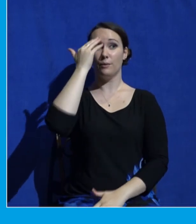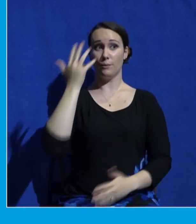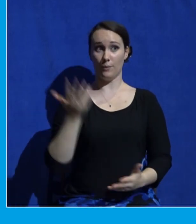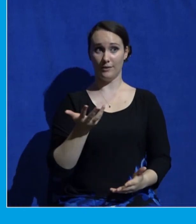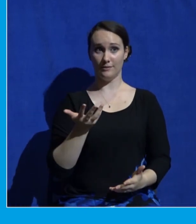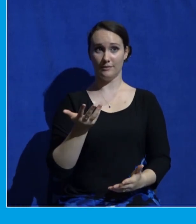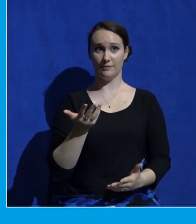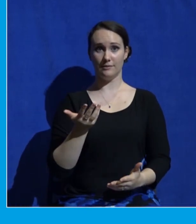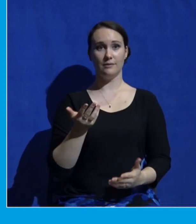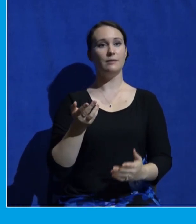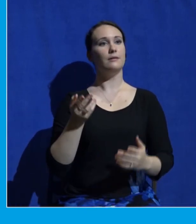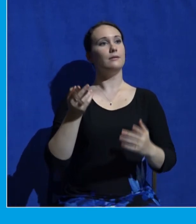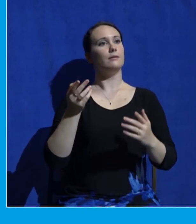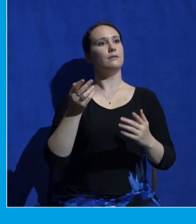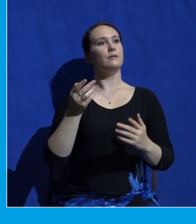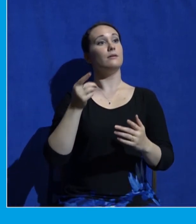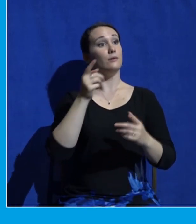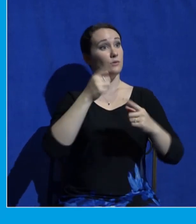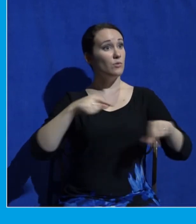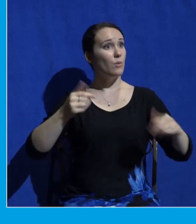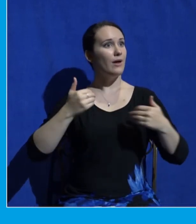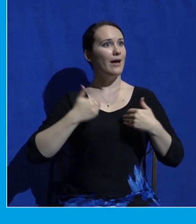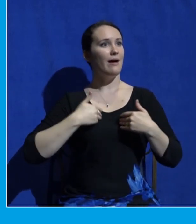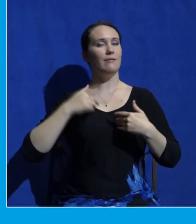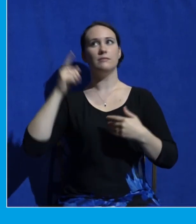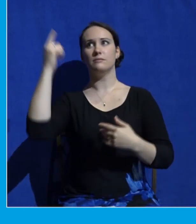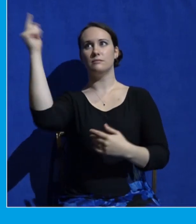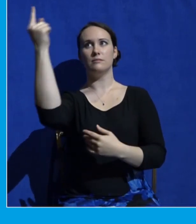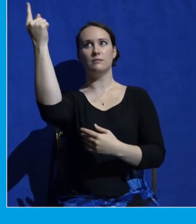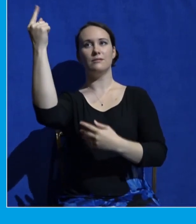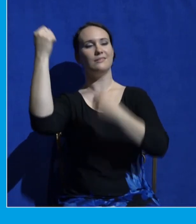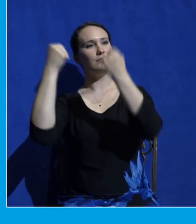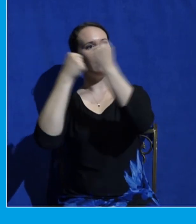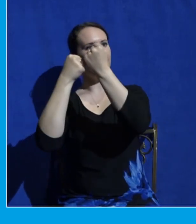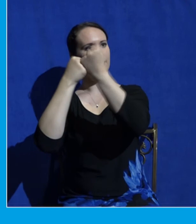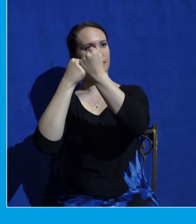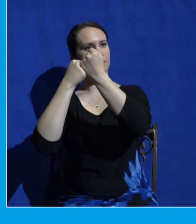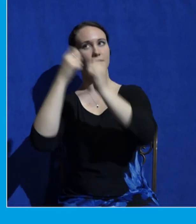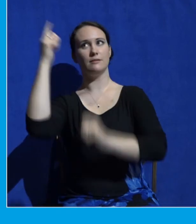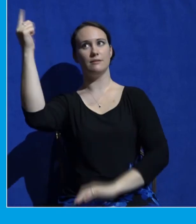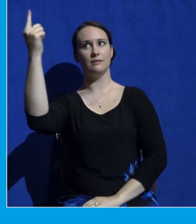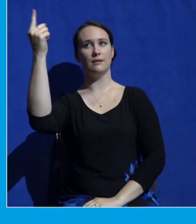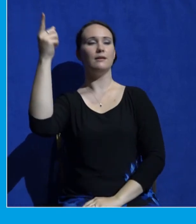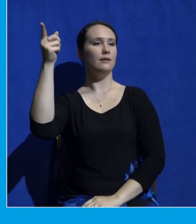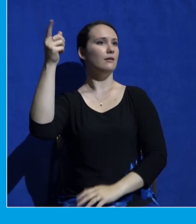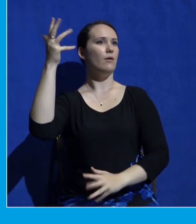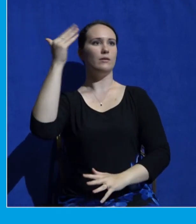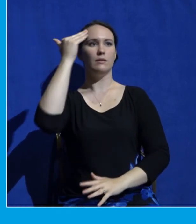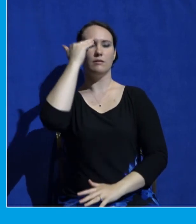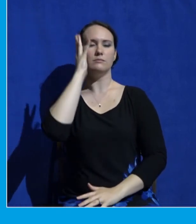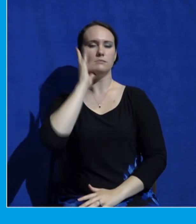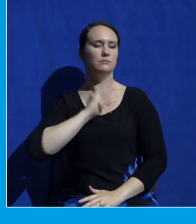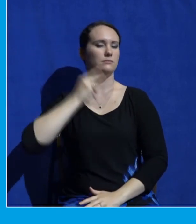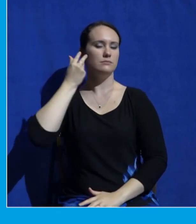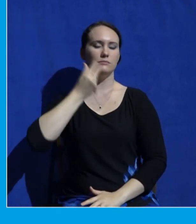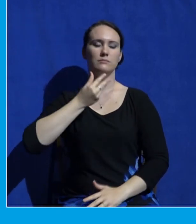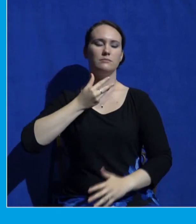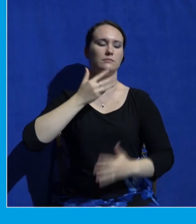advocate in heaven who is familiar with sorrows and suffering, and when you hurt, you have an advocate in